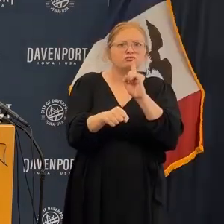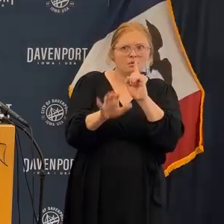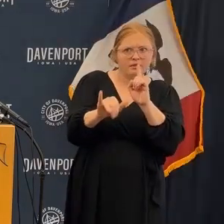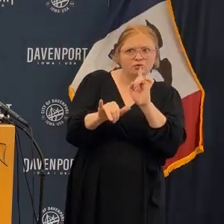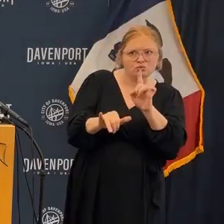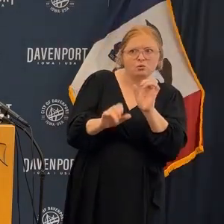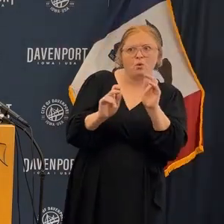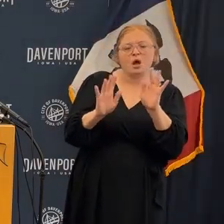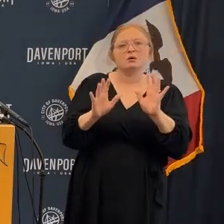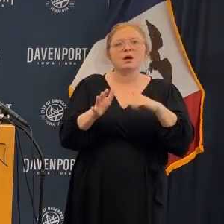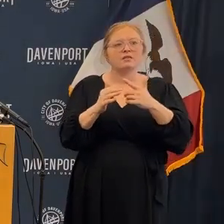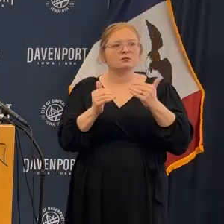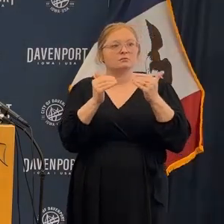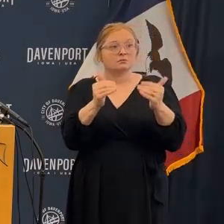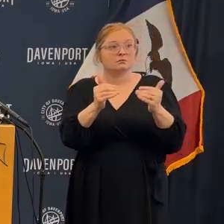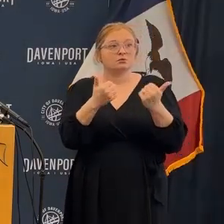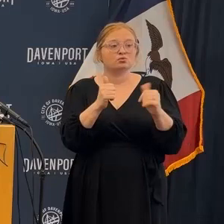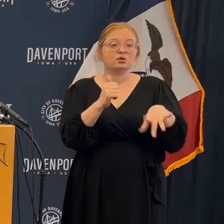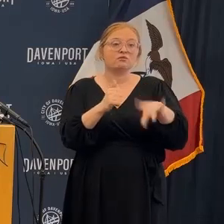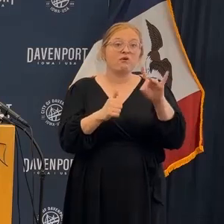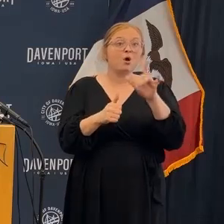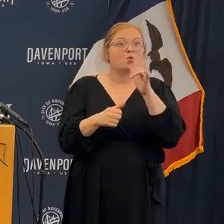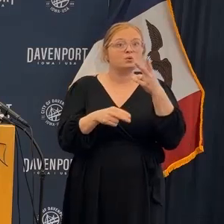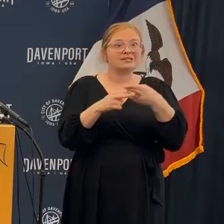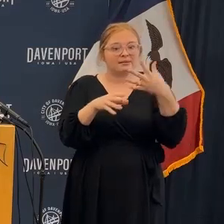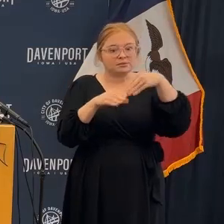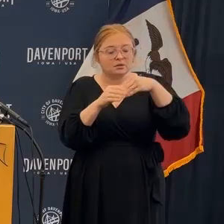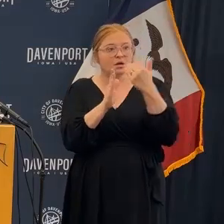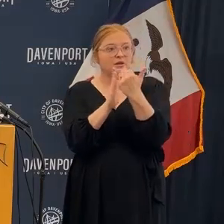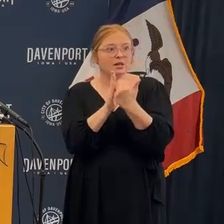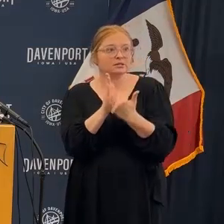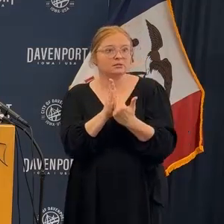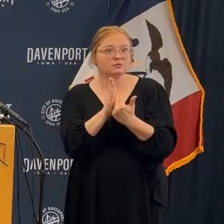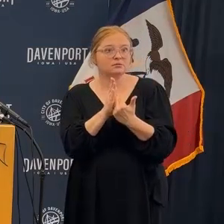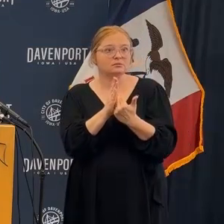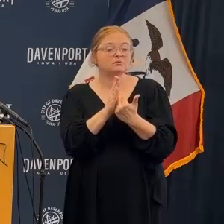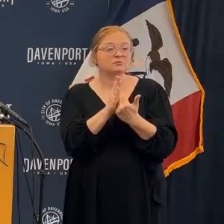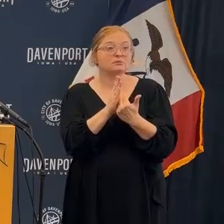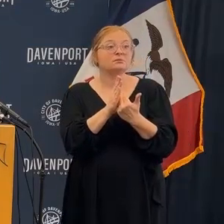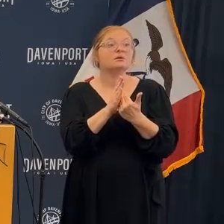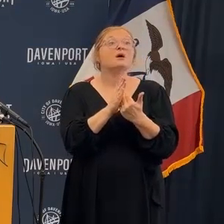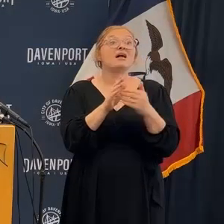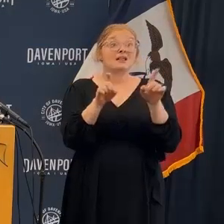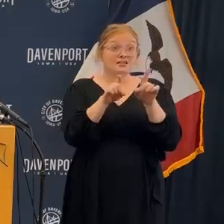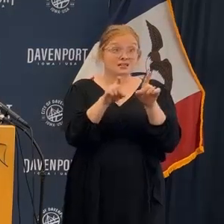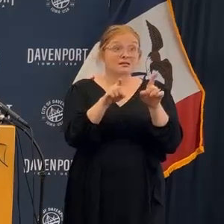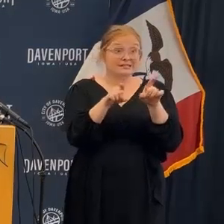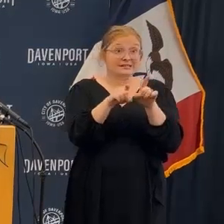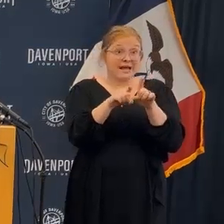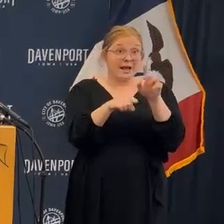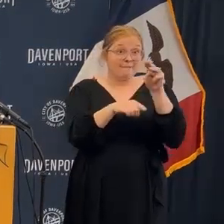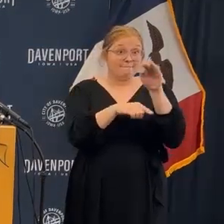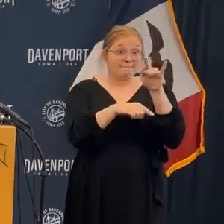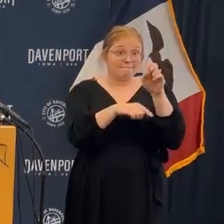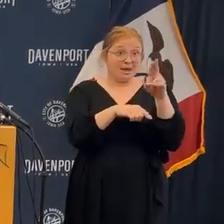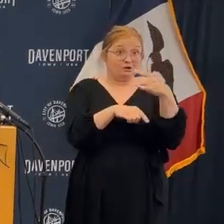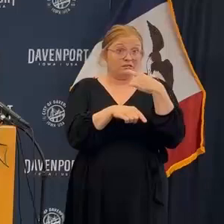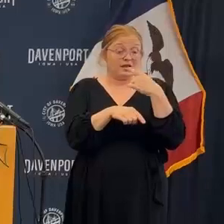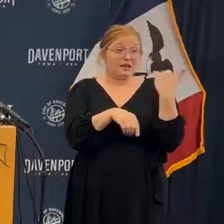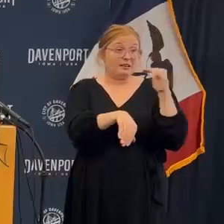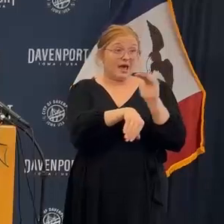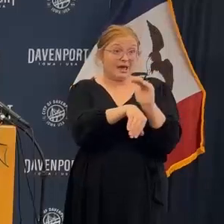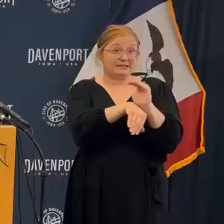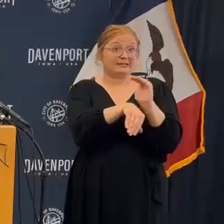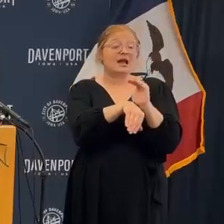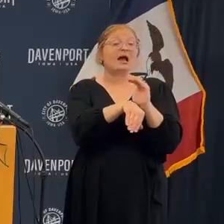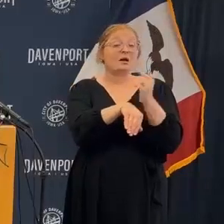information regarding who might be within that list. Additionally, last night, again, as the Mayor said, and I'll confirm, we